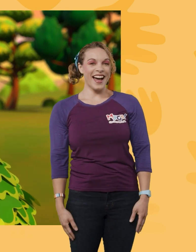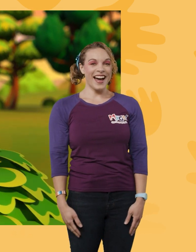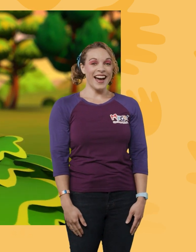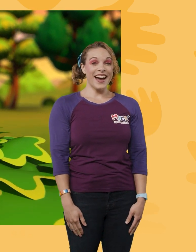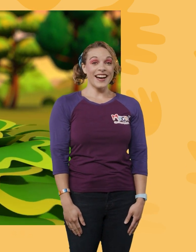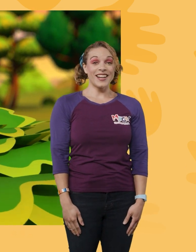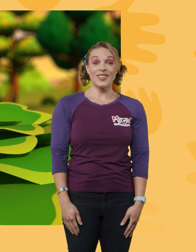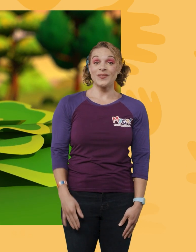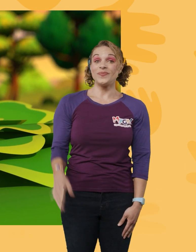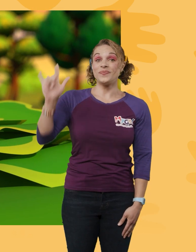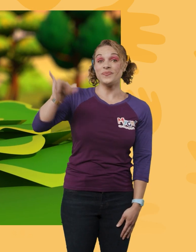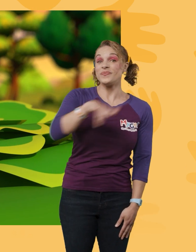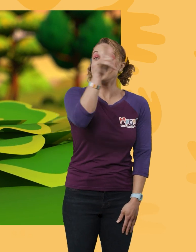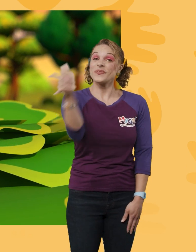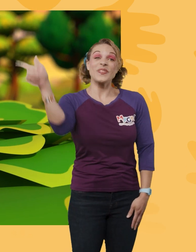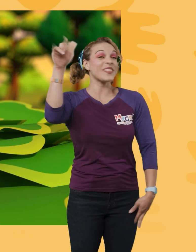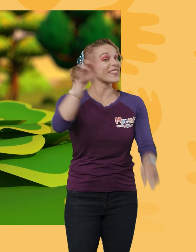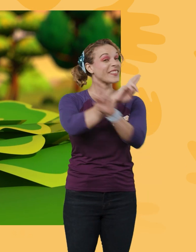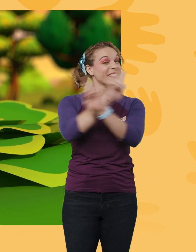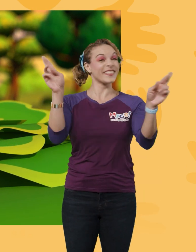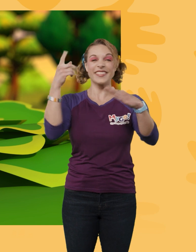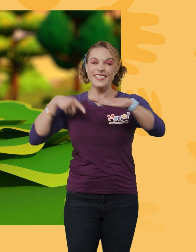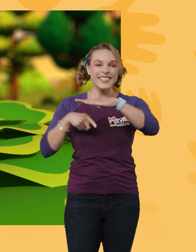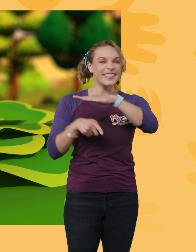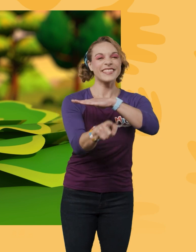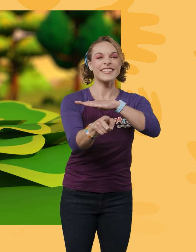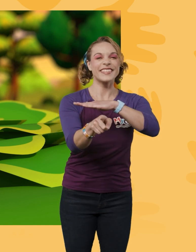The Blippi-mobile is ready for adventure!